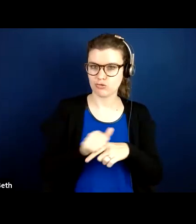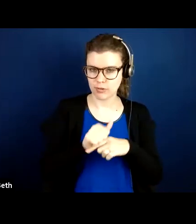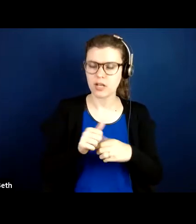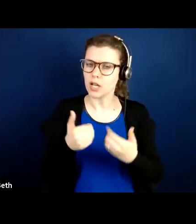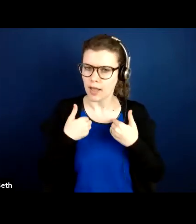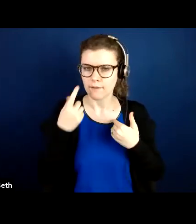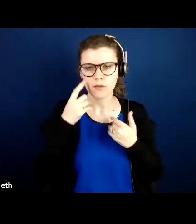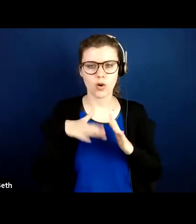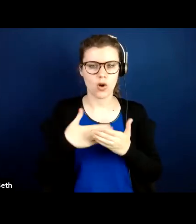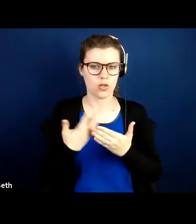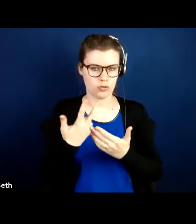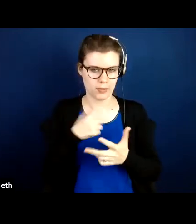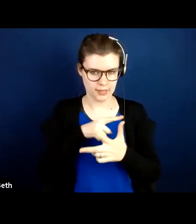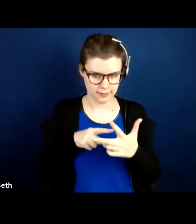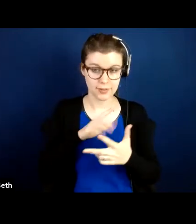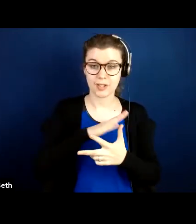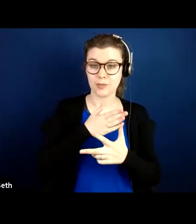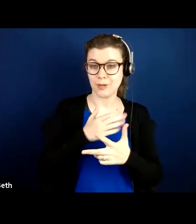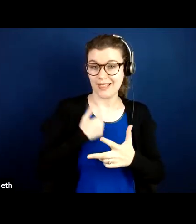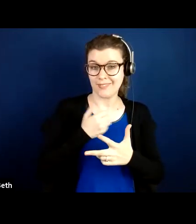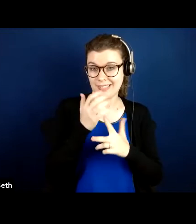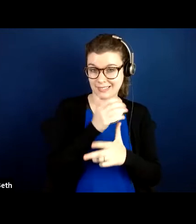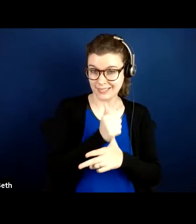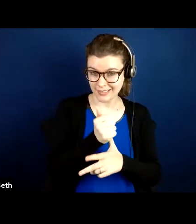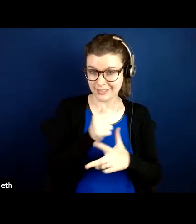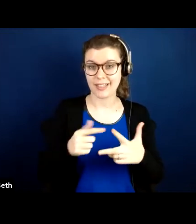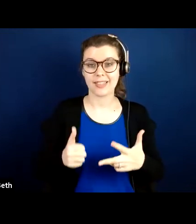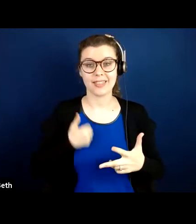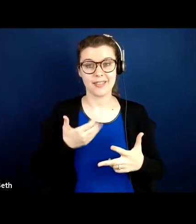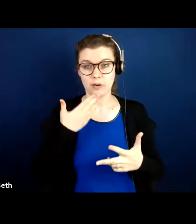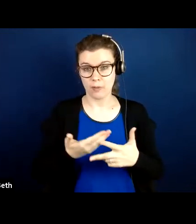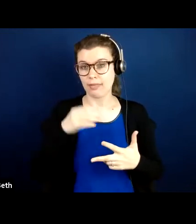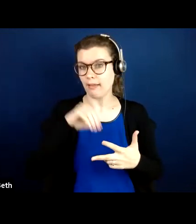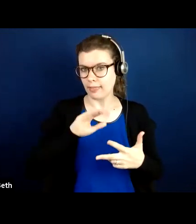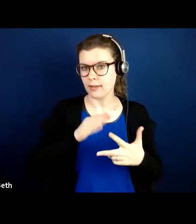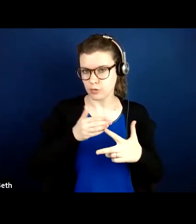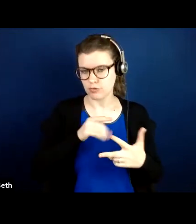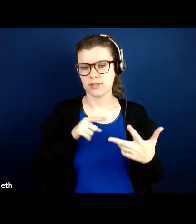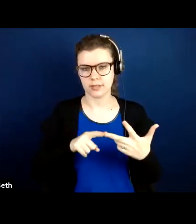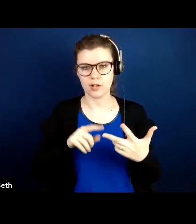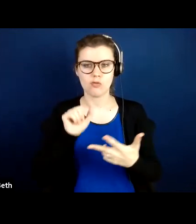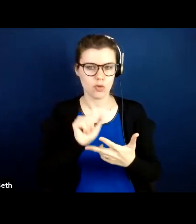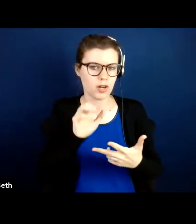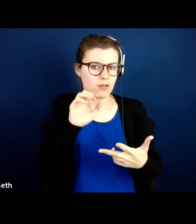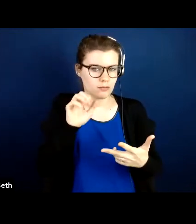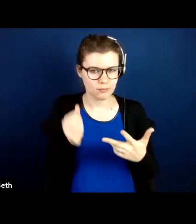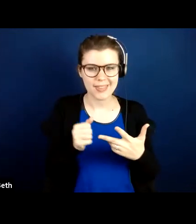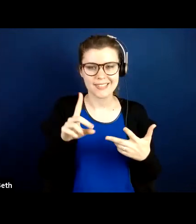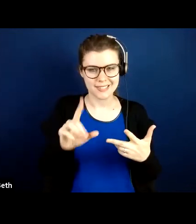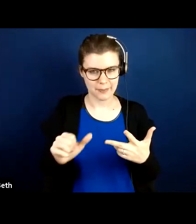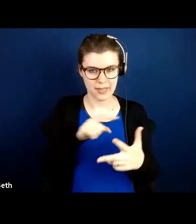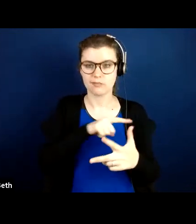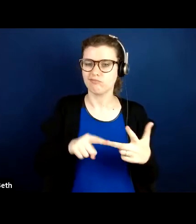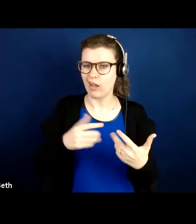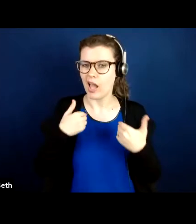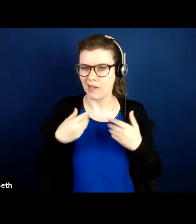community living skills, living well in the community and working well with a disability. There's also recruitment brochures that you can